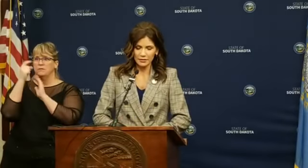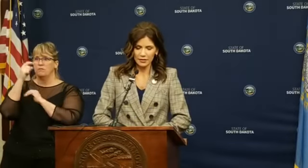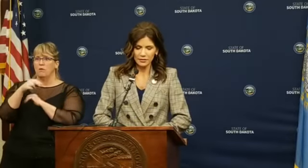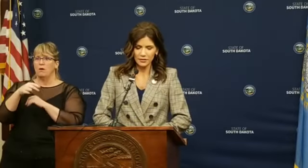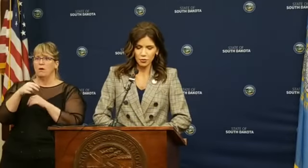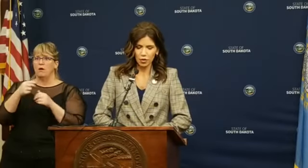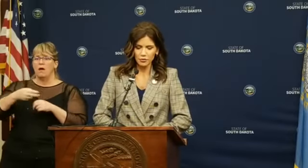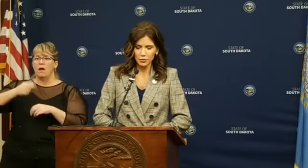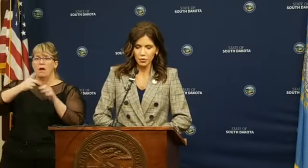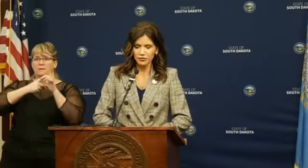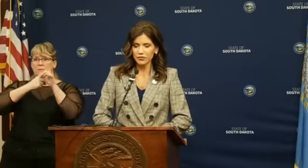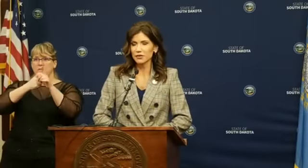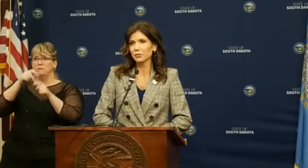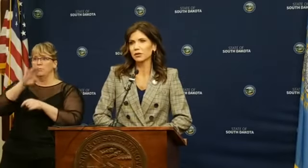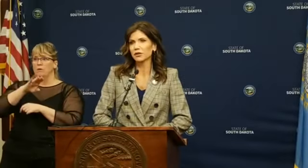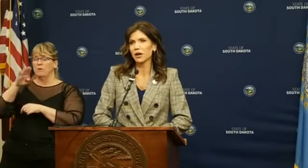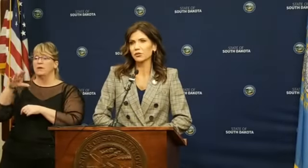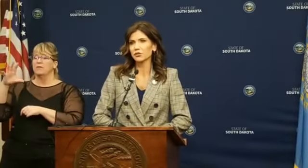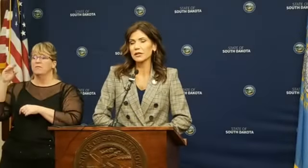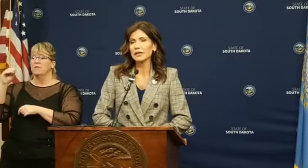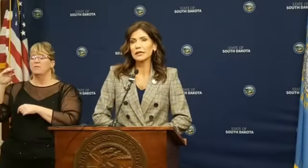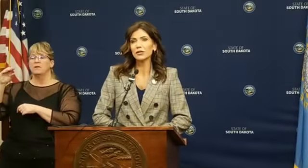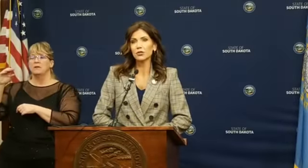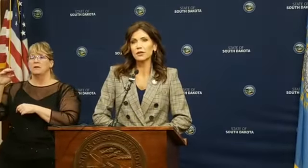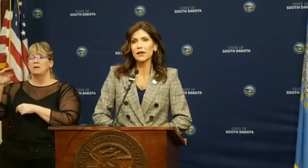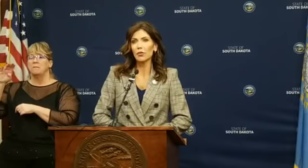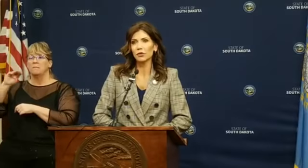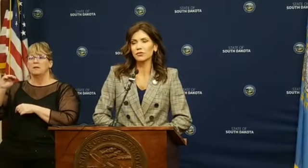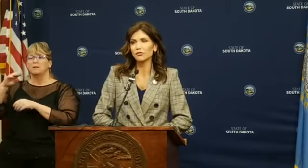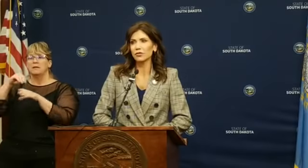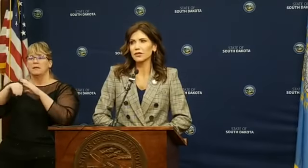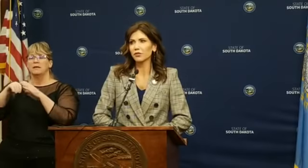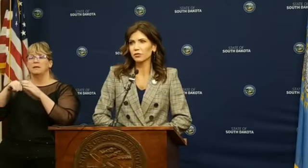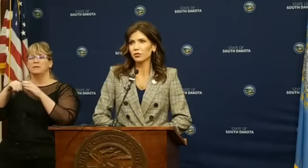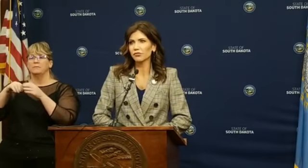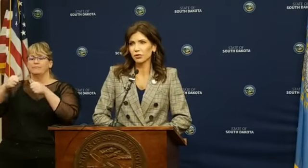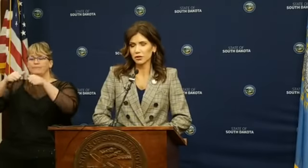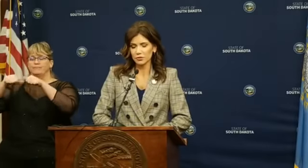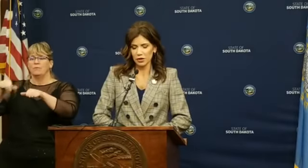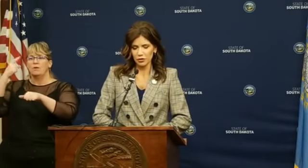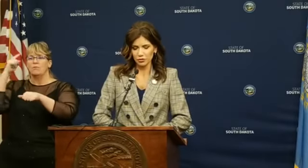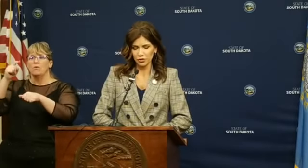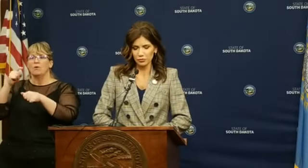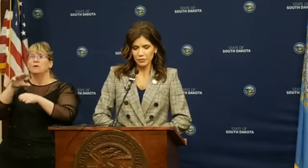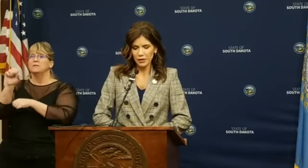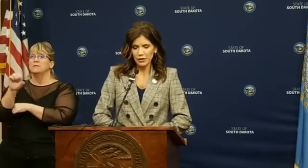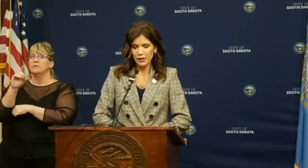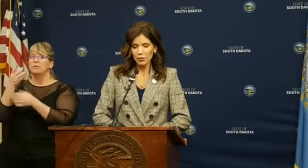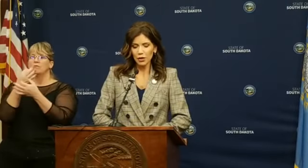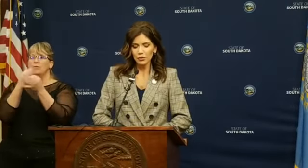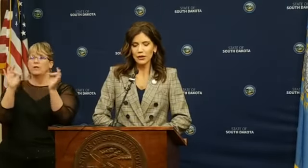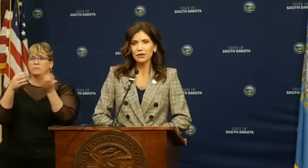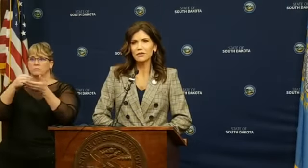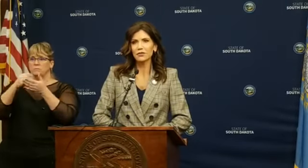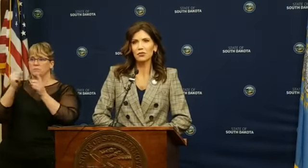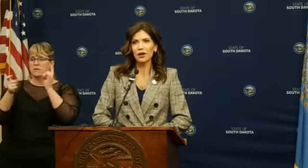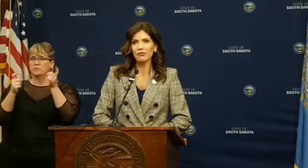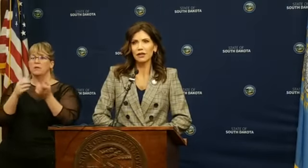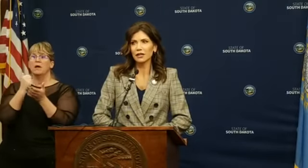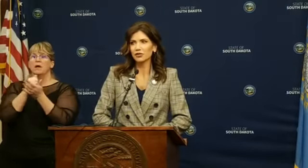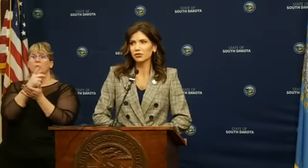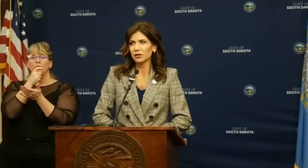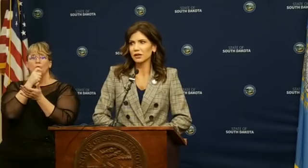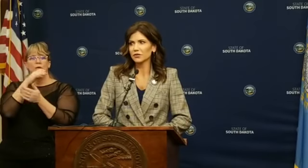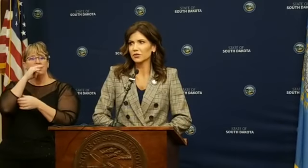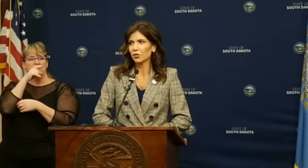access, and we're also putting $50 million into an endowment for the South Dakota Freedom Scholarship. That will help kids who